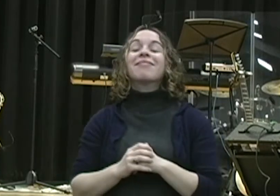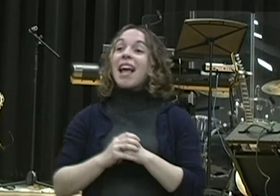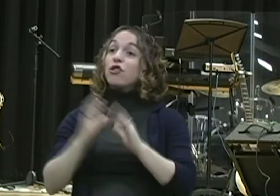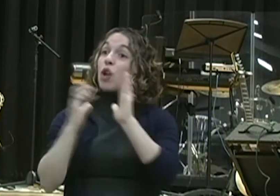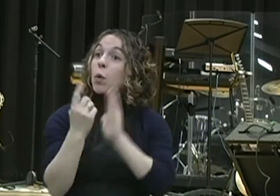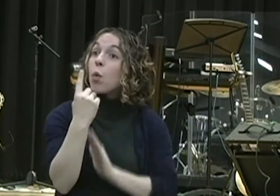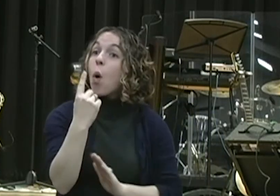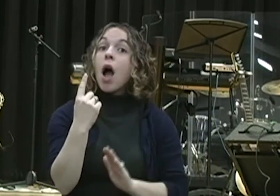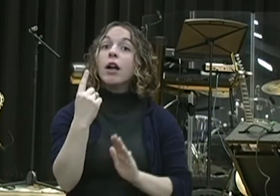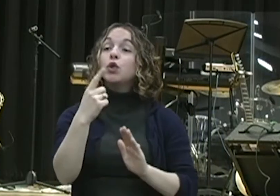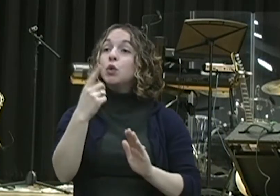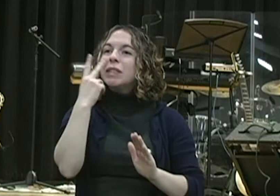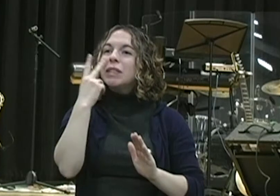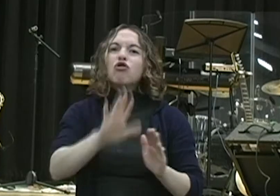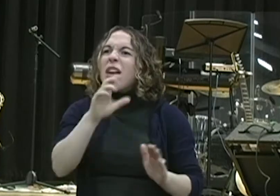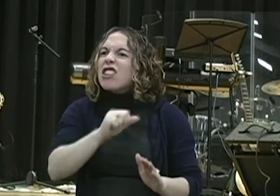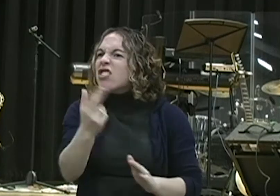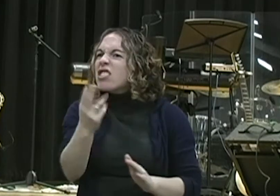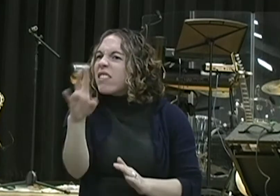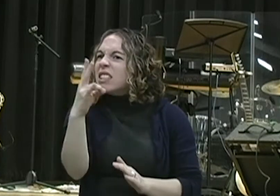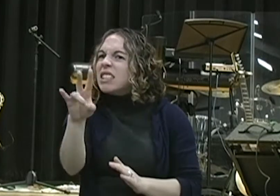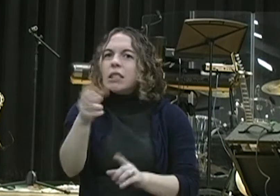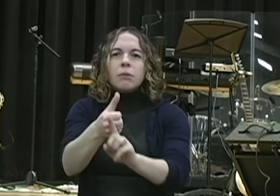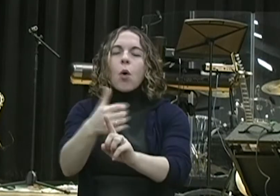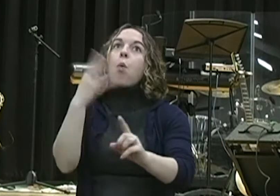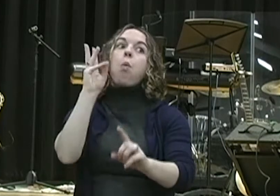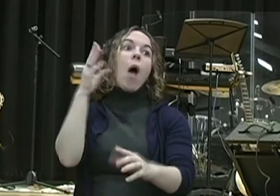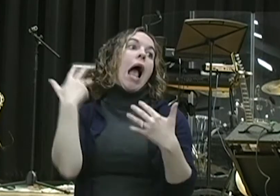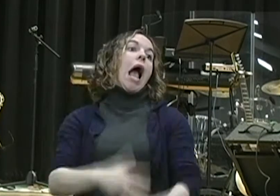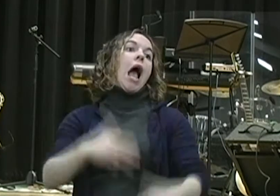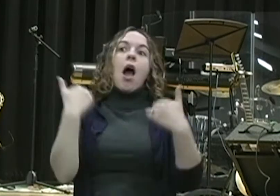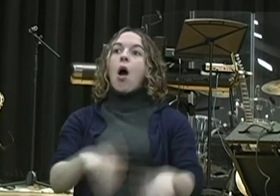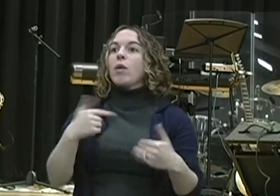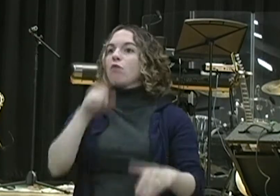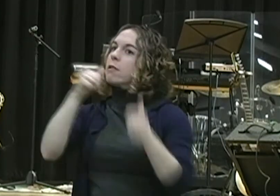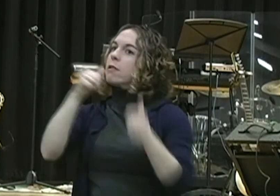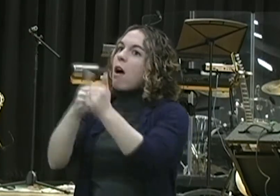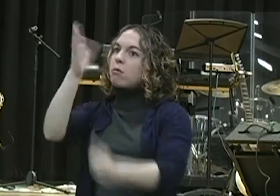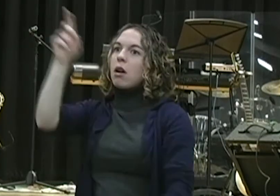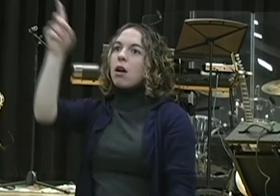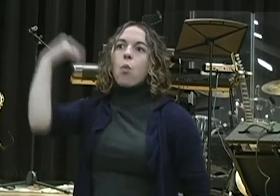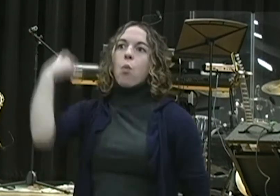we see at 17 years old, he was a man of deep conviction and deep religious devotion.